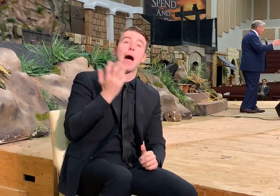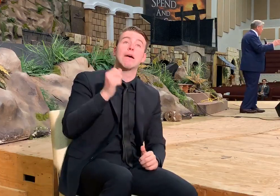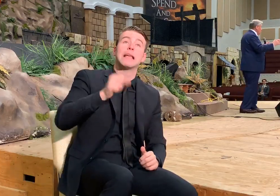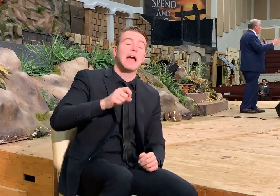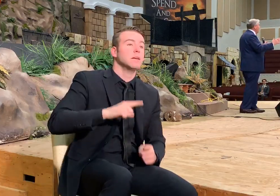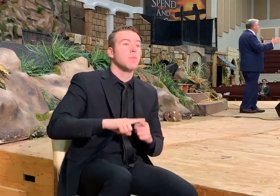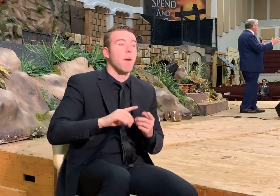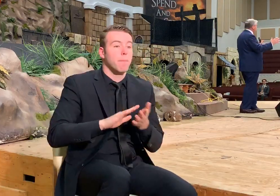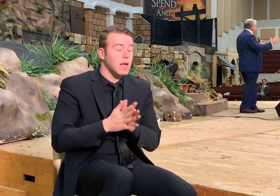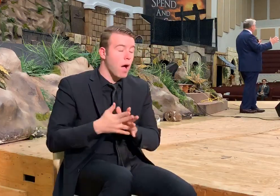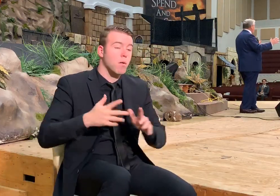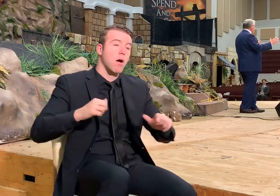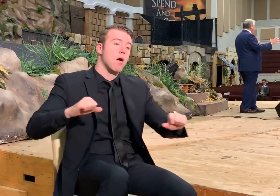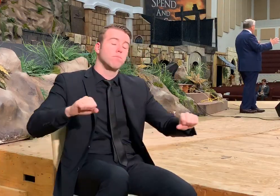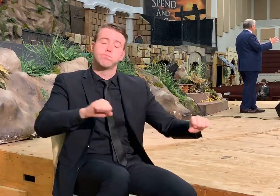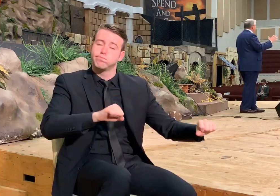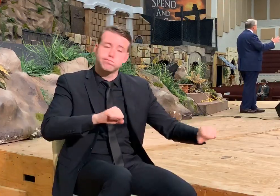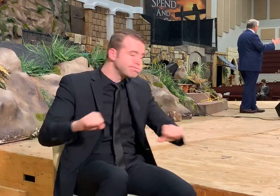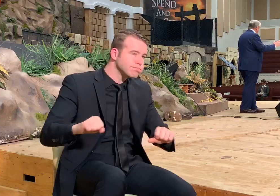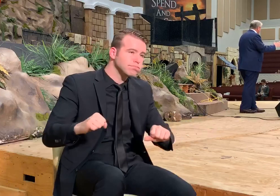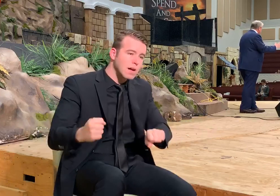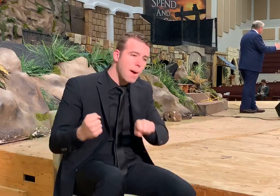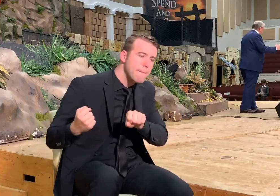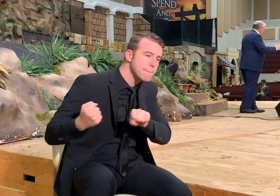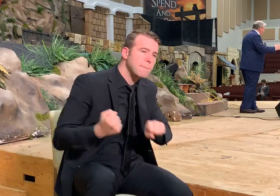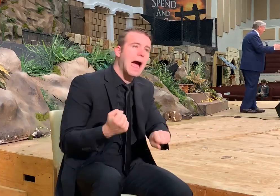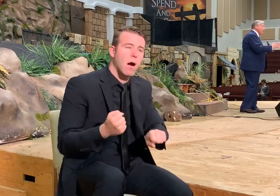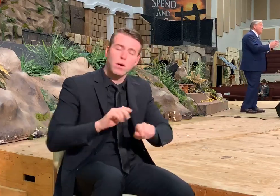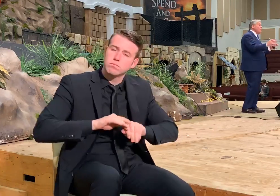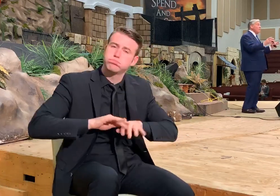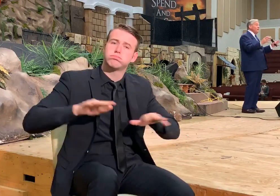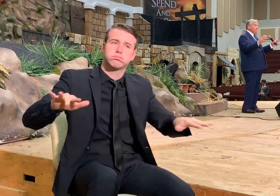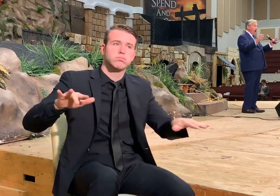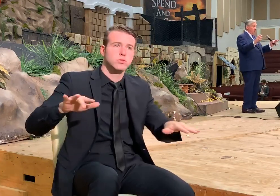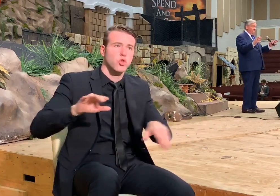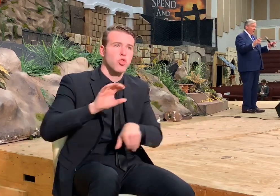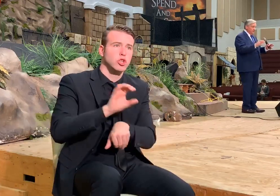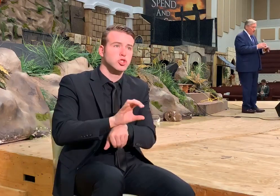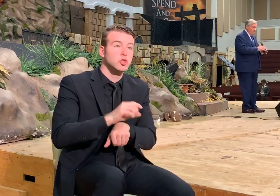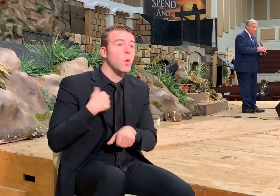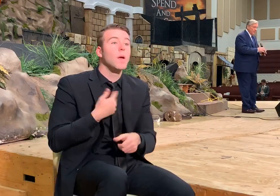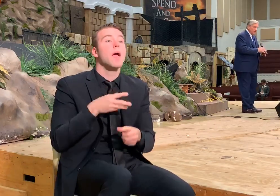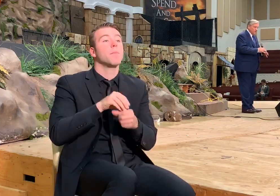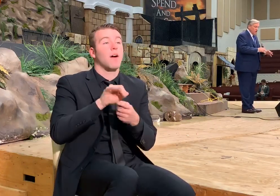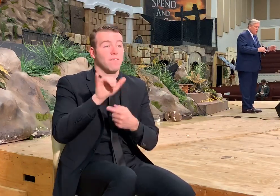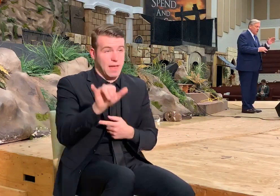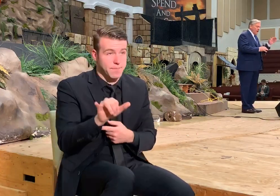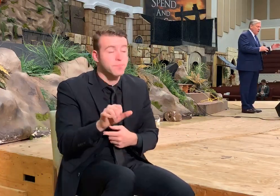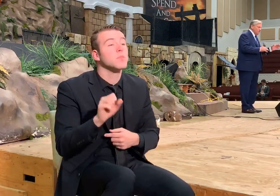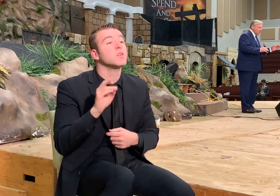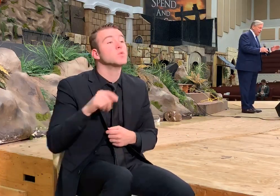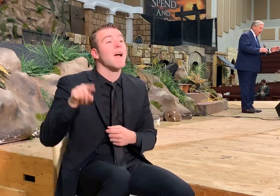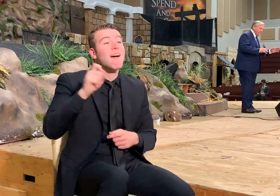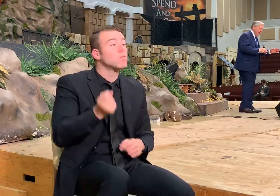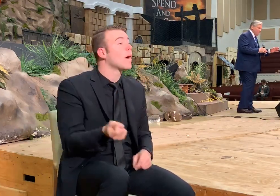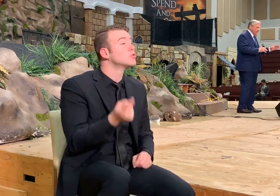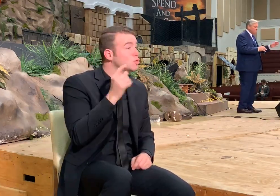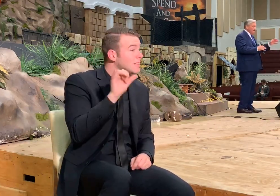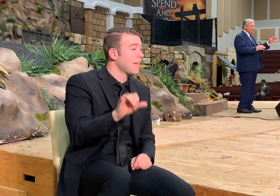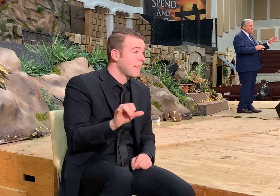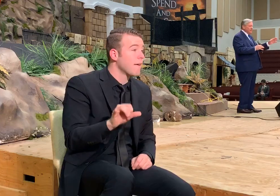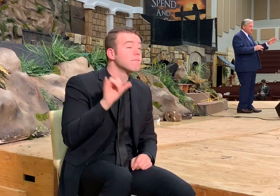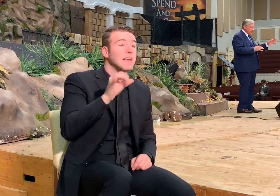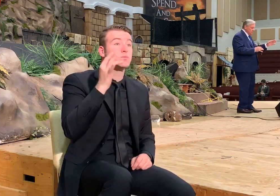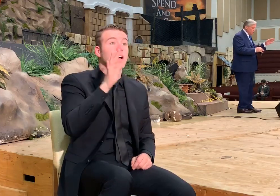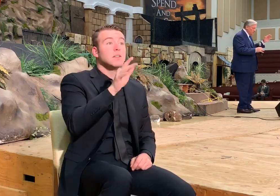into its overt form of power. And we will be a part of that. So you've got to understand that.